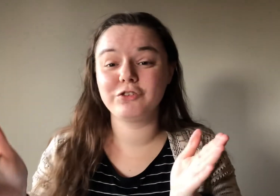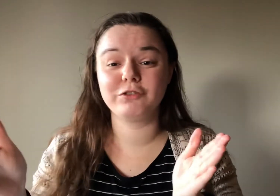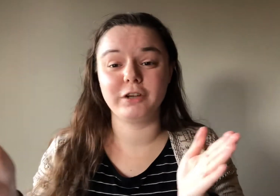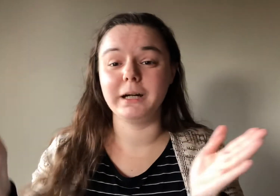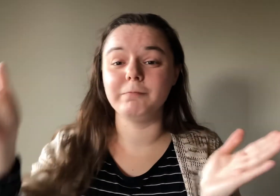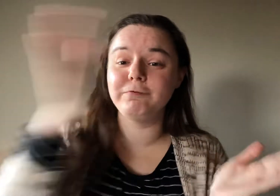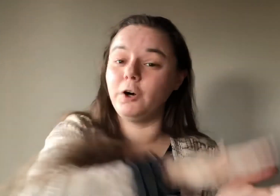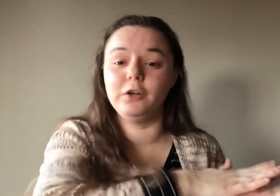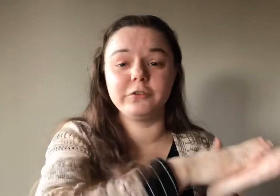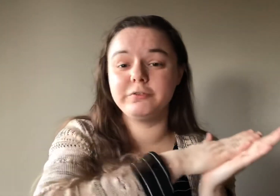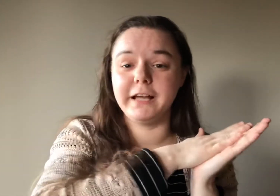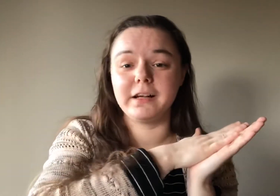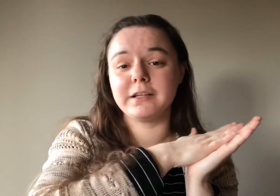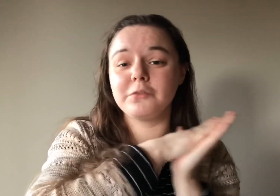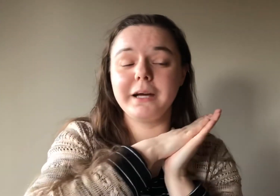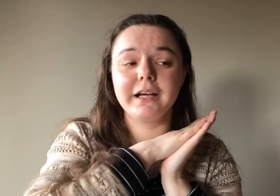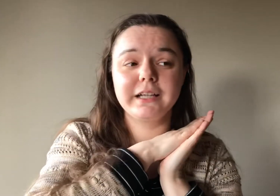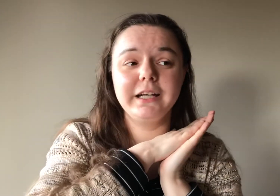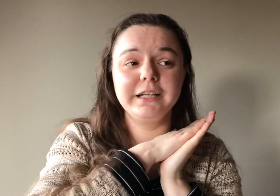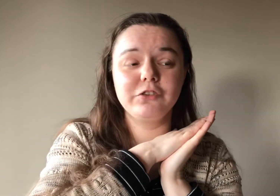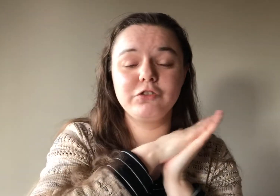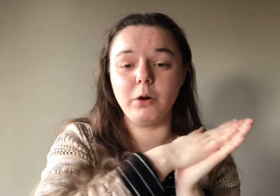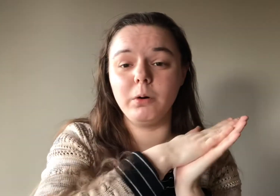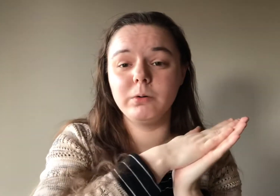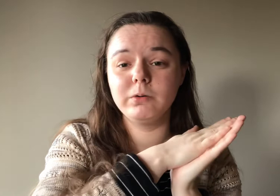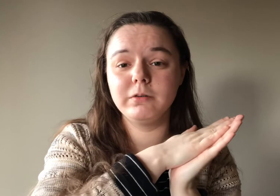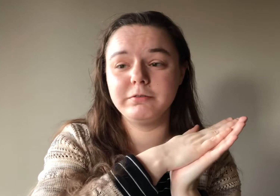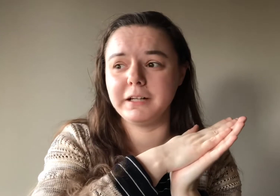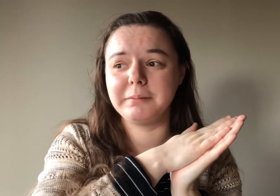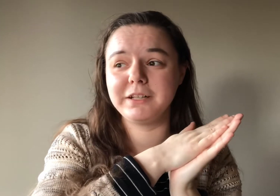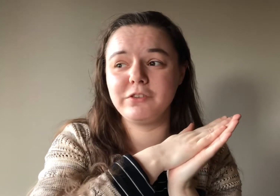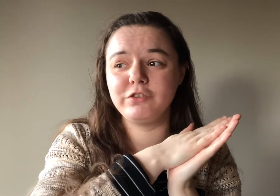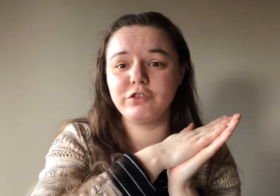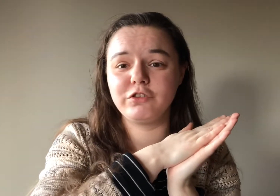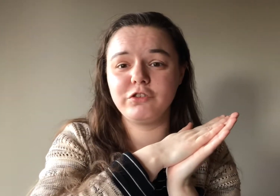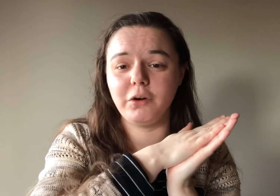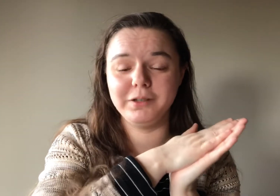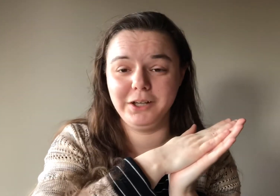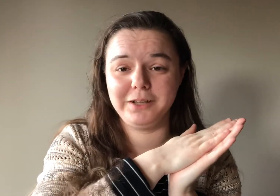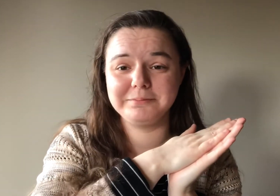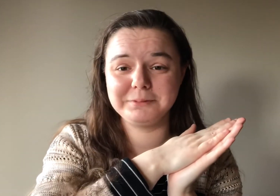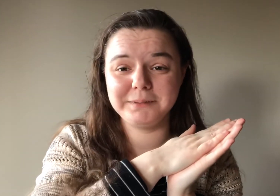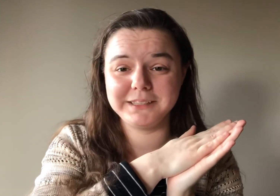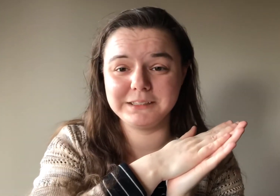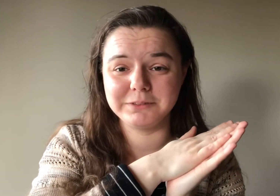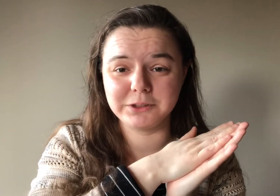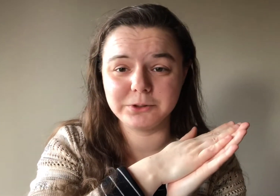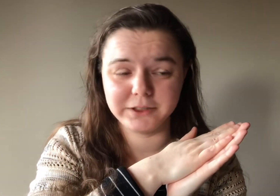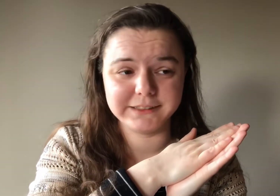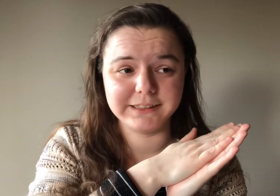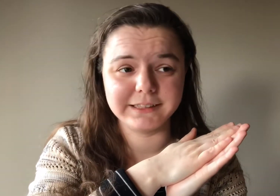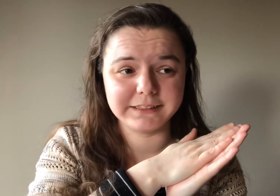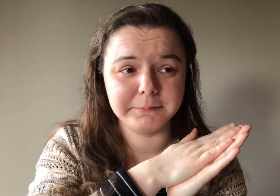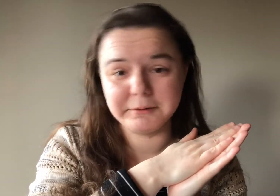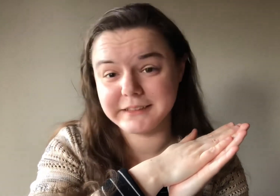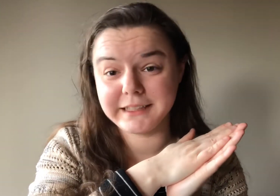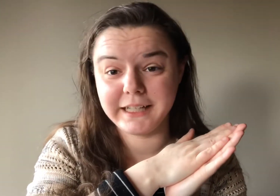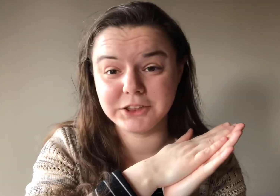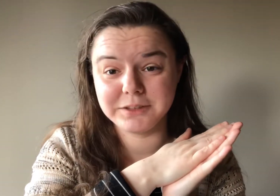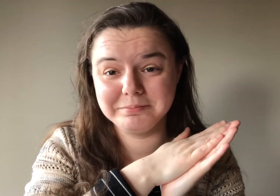straight up falls flat on his back. And it's so funny because he's just so alarmed because he was so trusting that somebody was going to catch him.